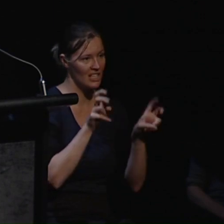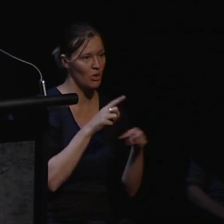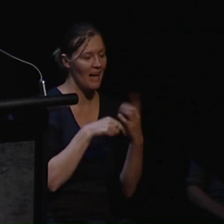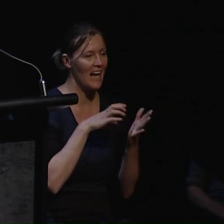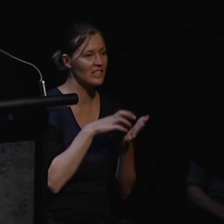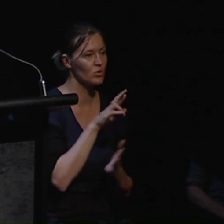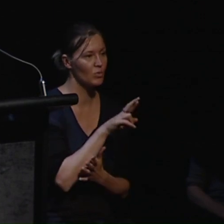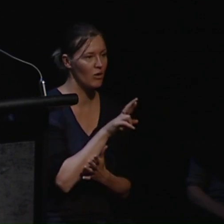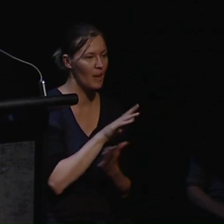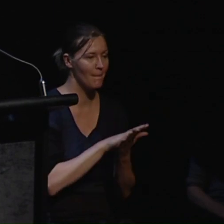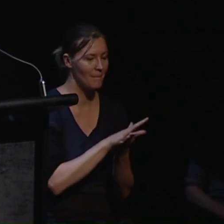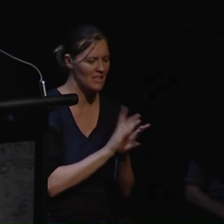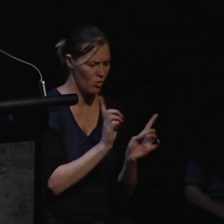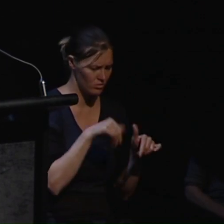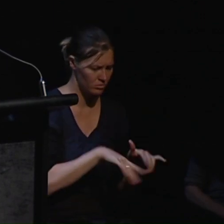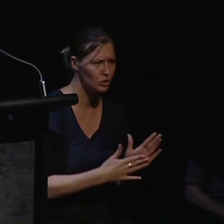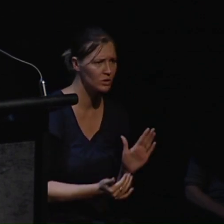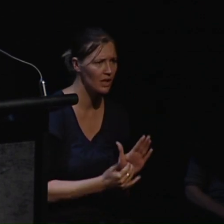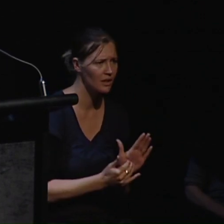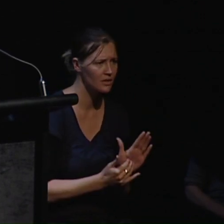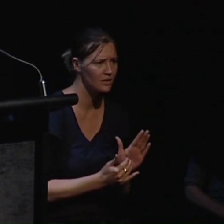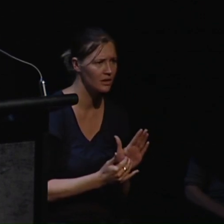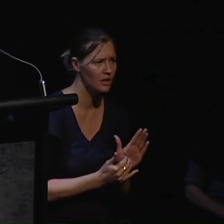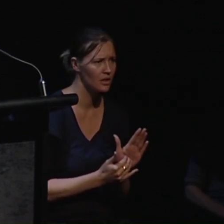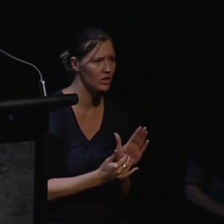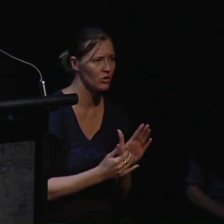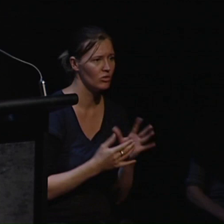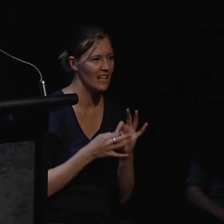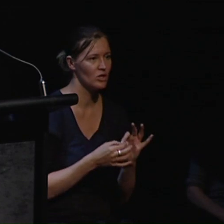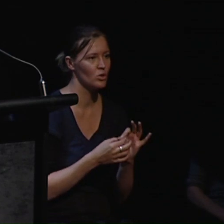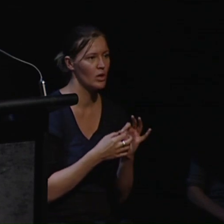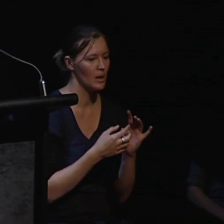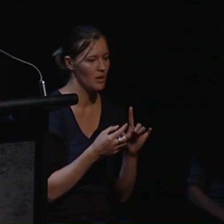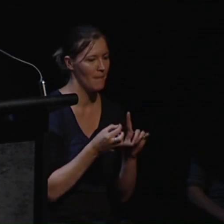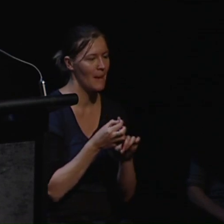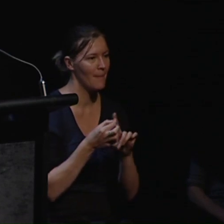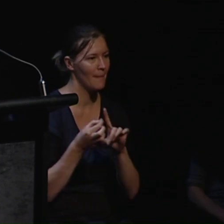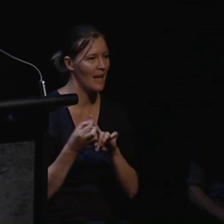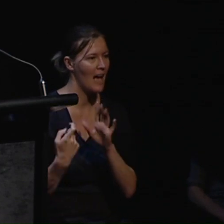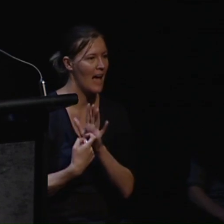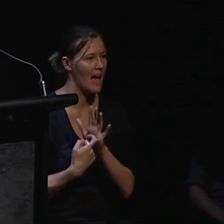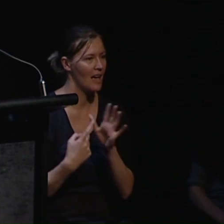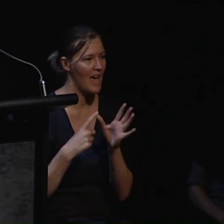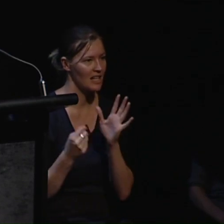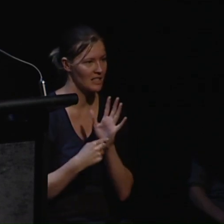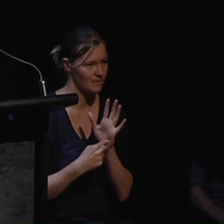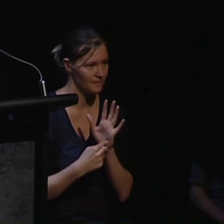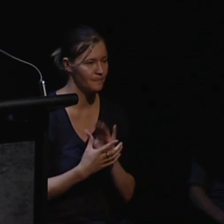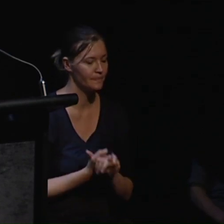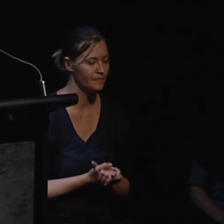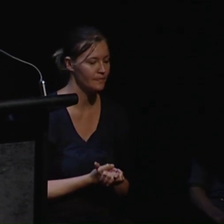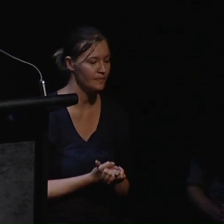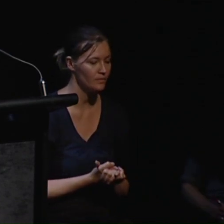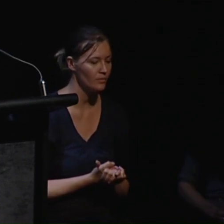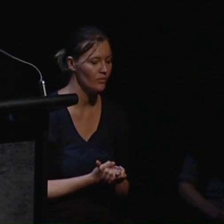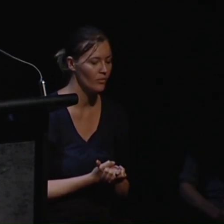Article 12 mean here in New Zealand to the Triple PR Act. Now, from reading the first New Zealand report to